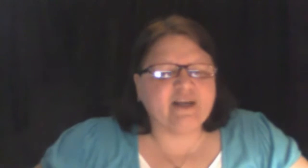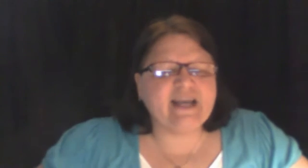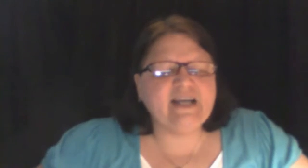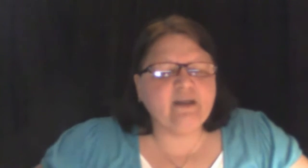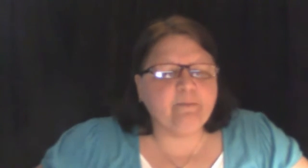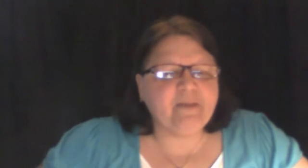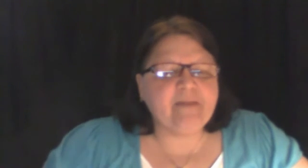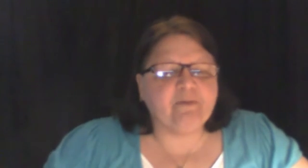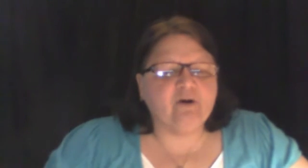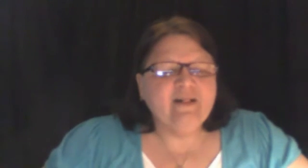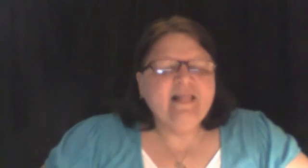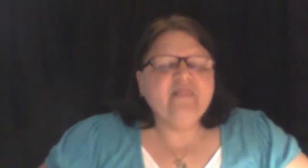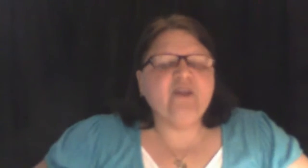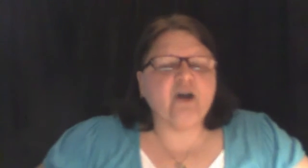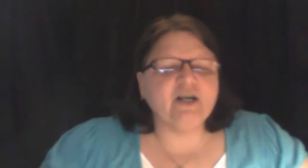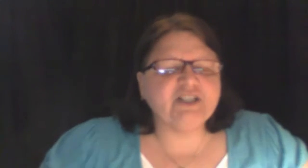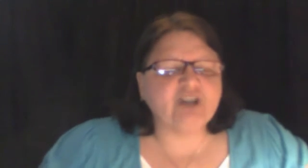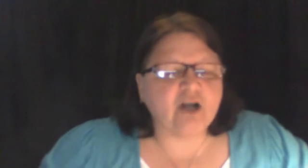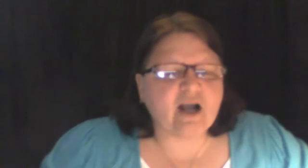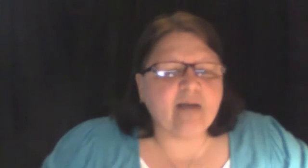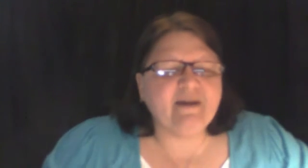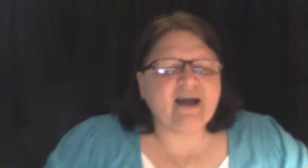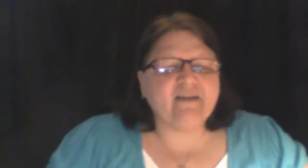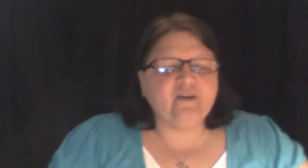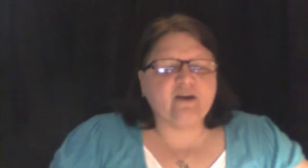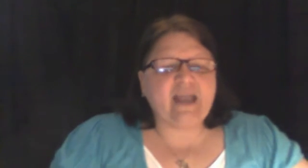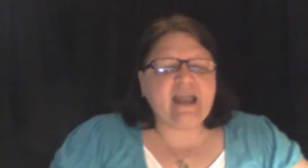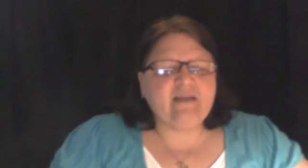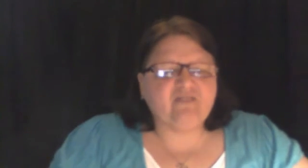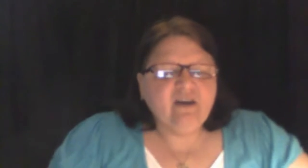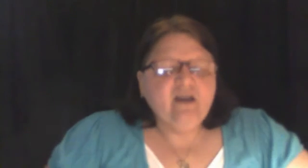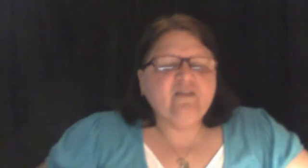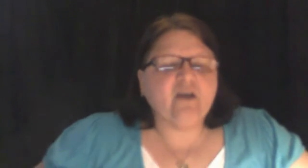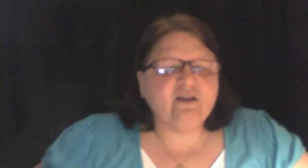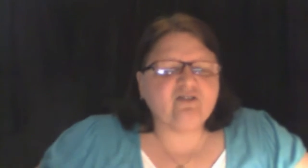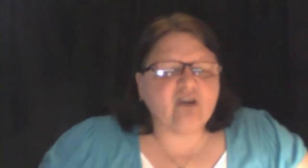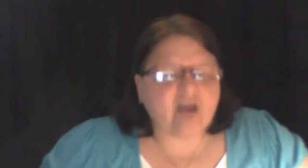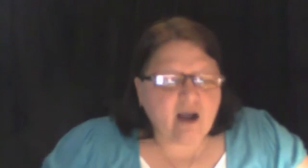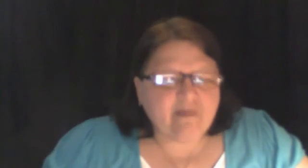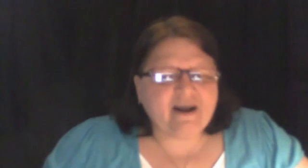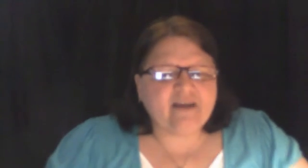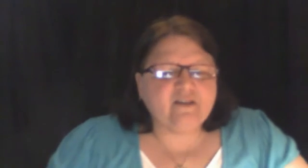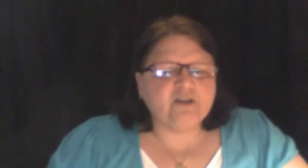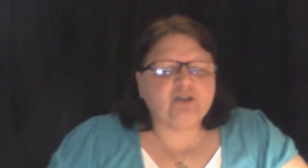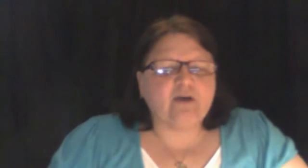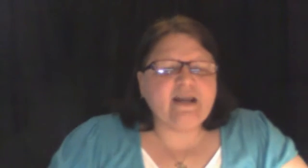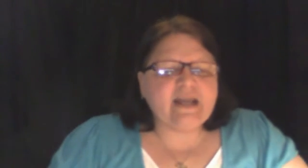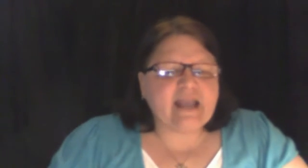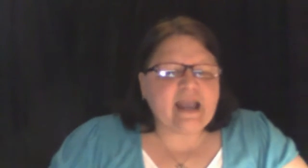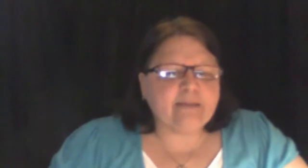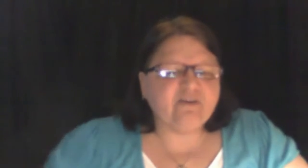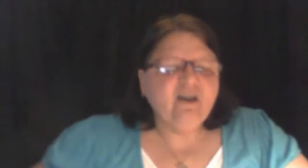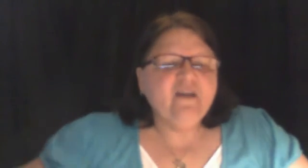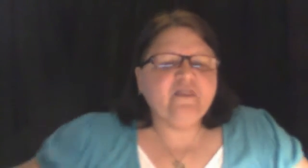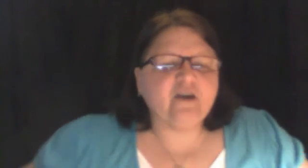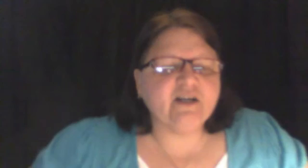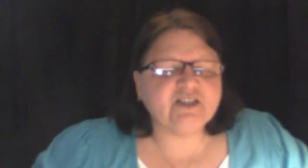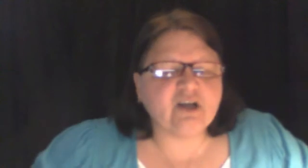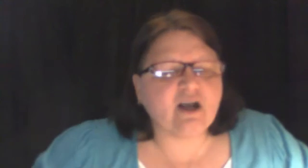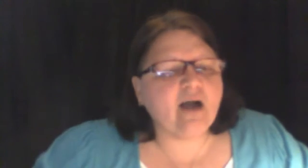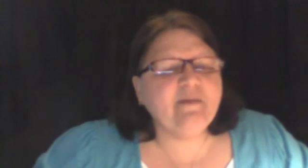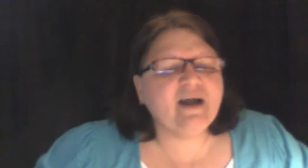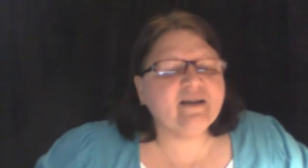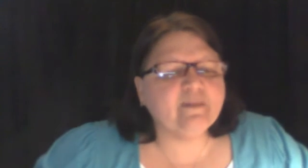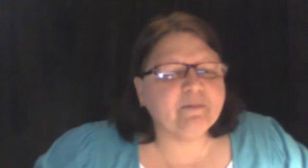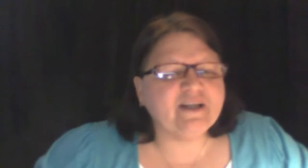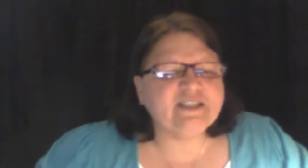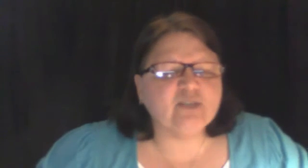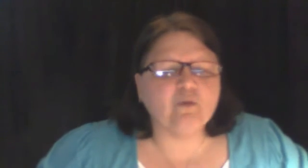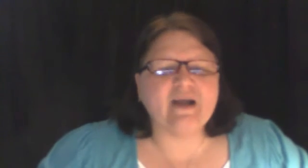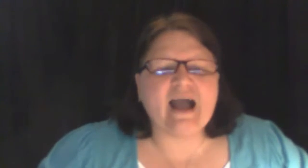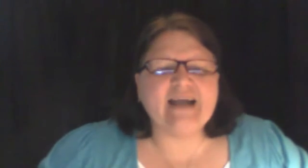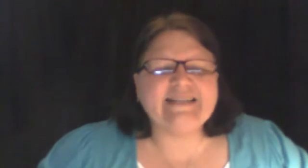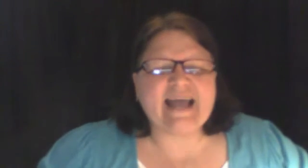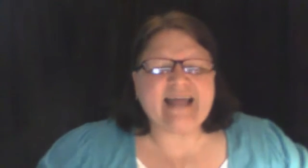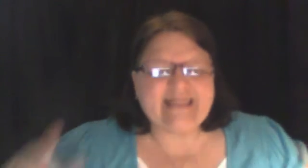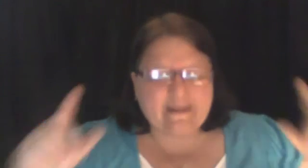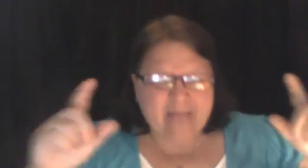kingdom people. They're going to start coming out of their caves. They're going to start coming out of their training camps. They're going to start coming out of the places where God has had them